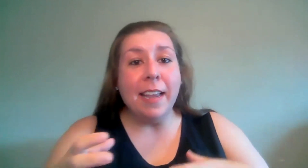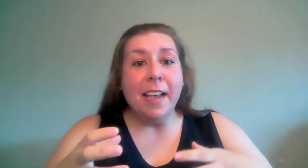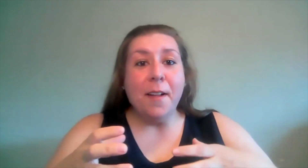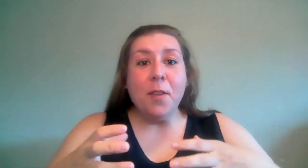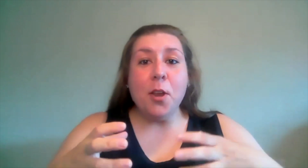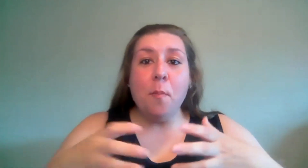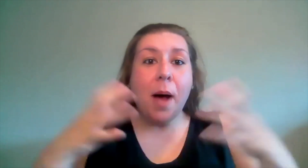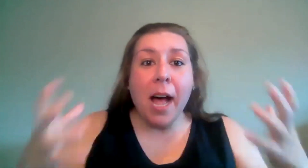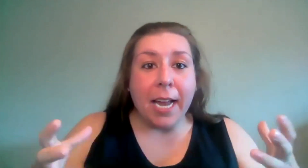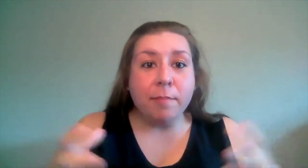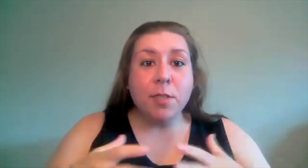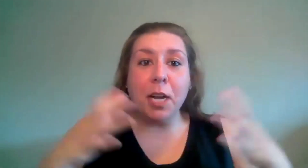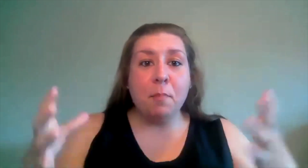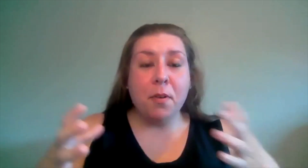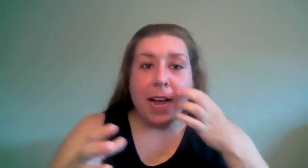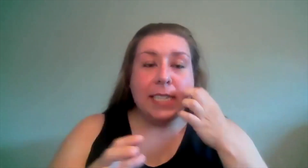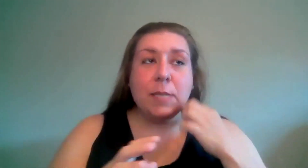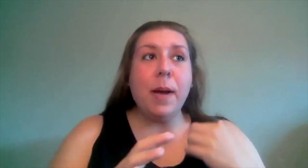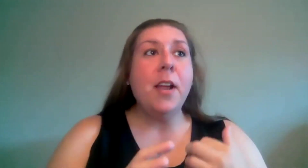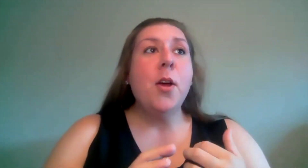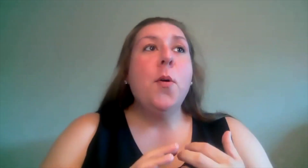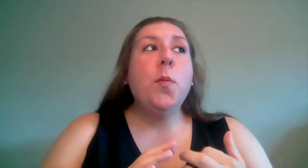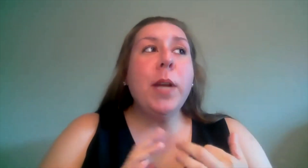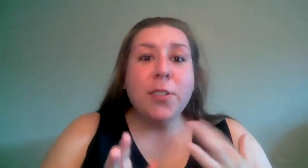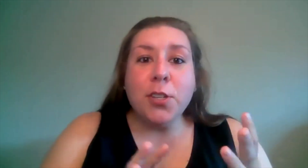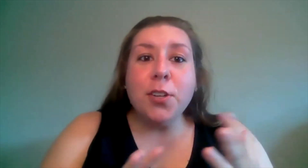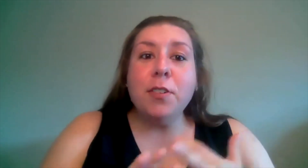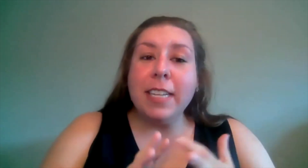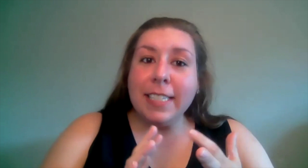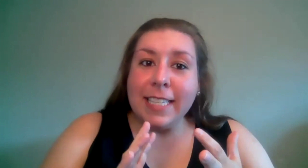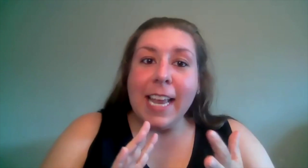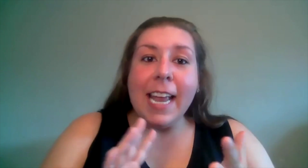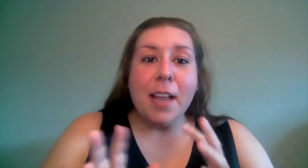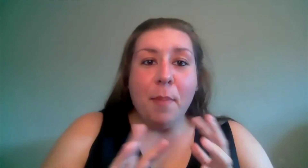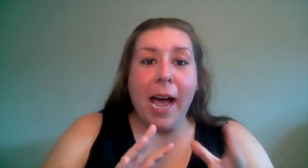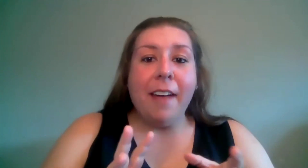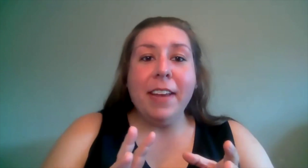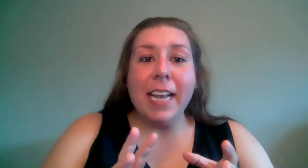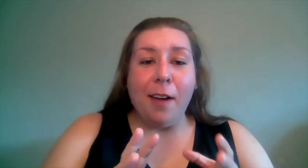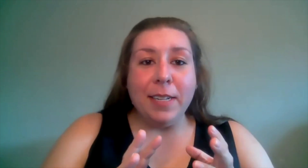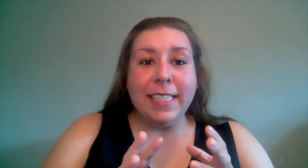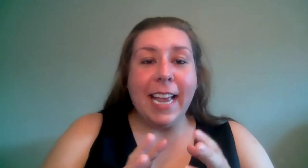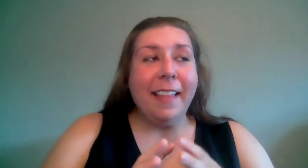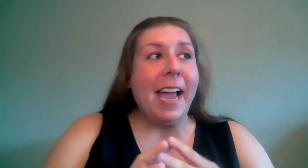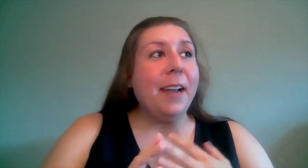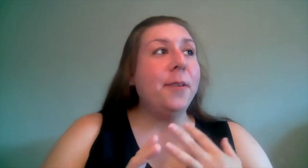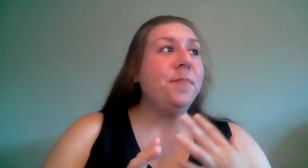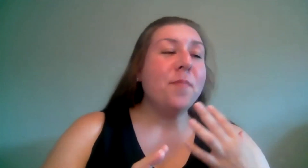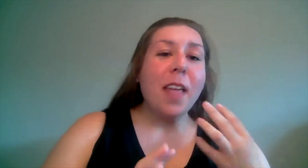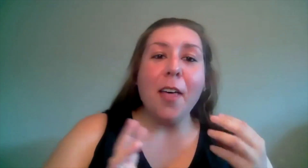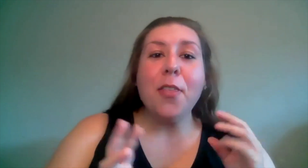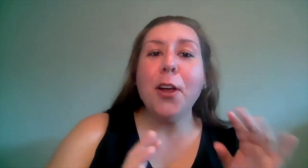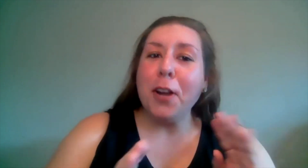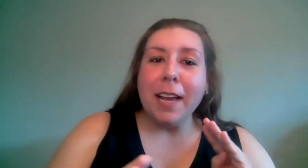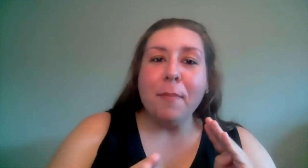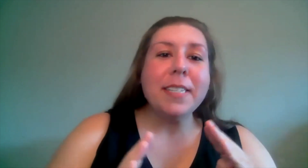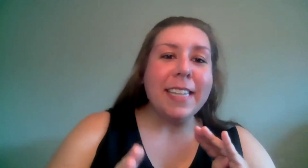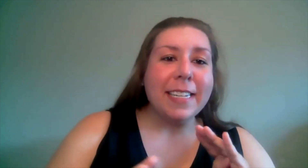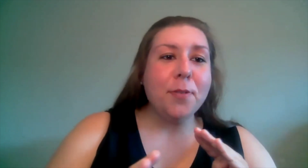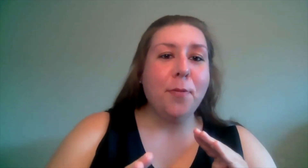you know mimed or improvised but we do end up having i would say like a 30 percent to